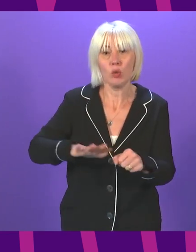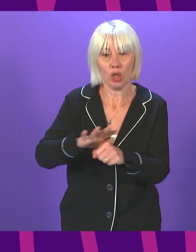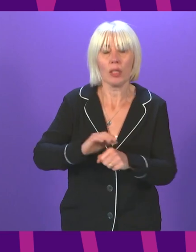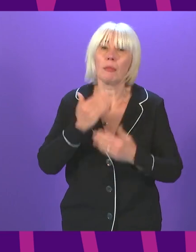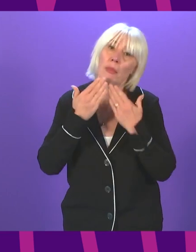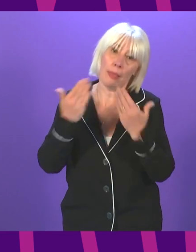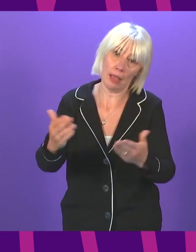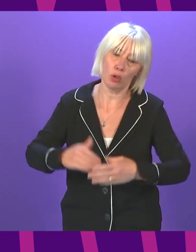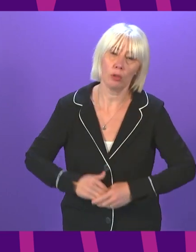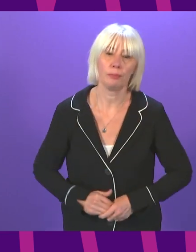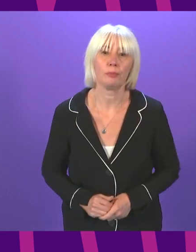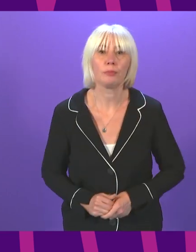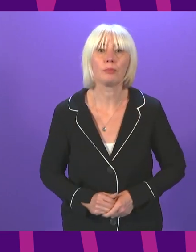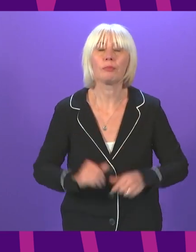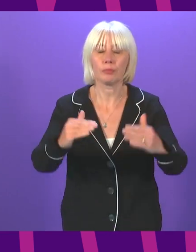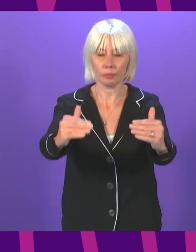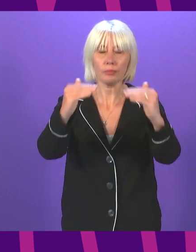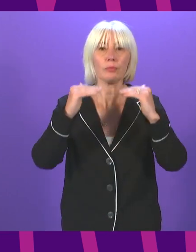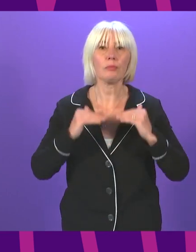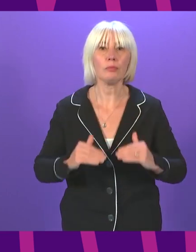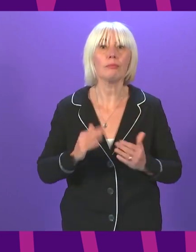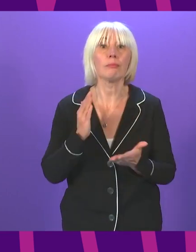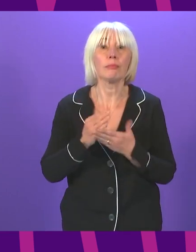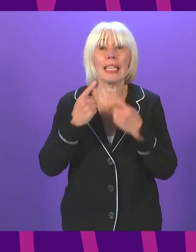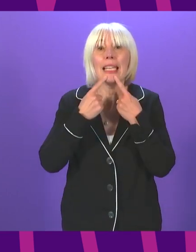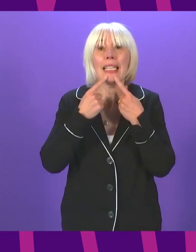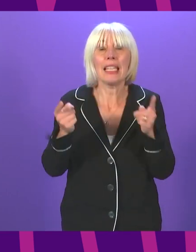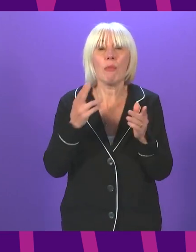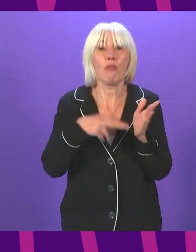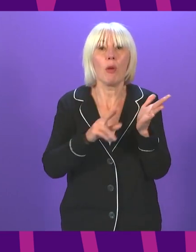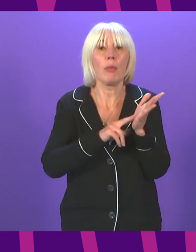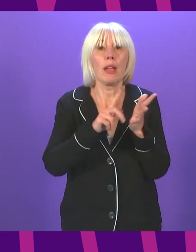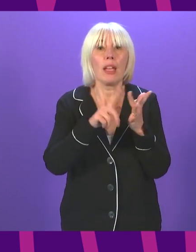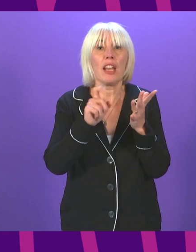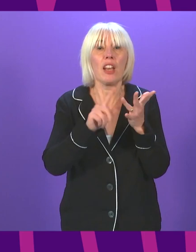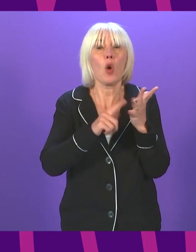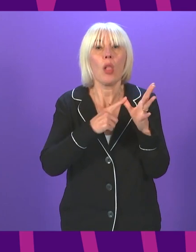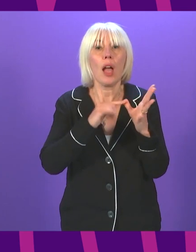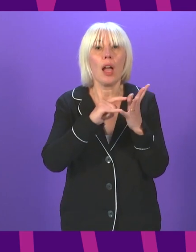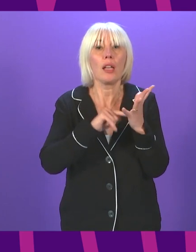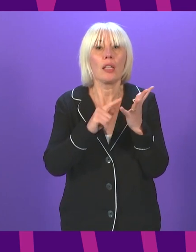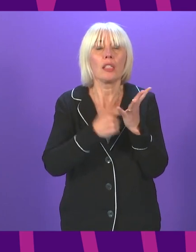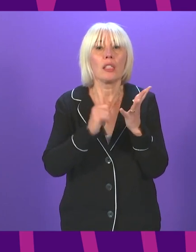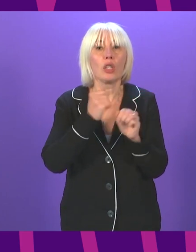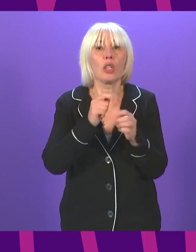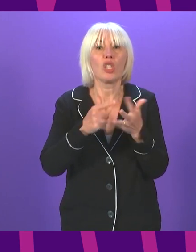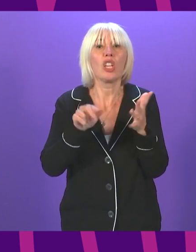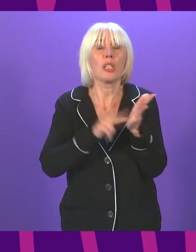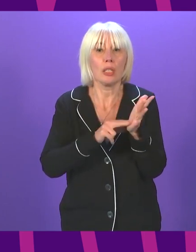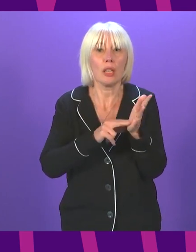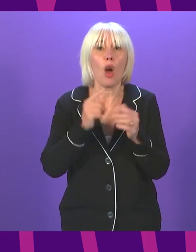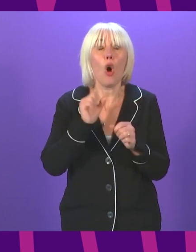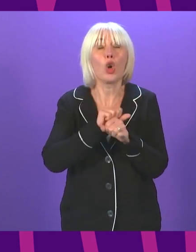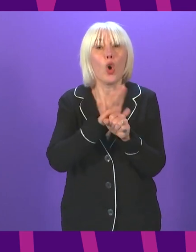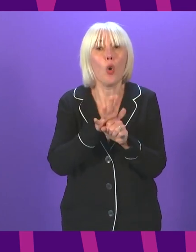Thank you. The next item of business is a statement by Nicola Sturgeon on COVID-19 update. The First Minister will take questions